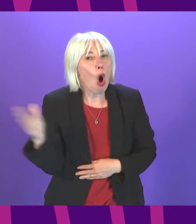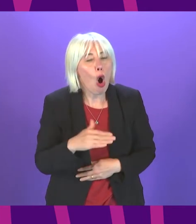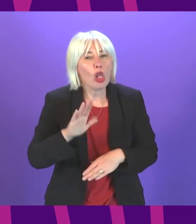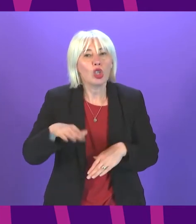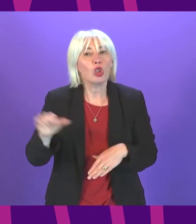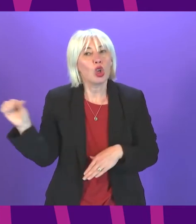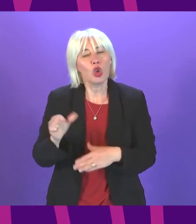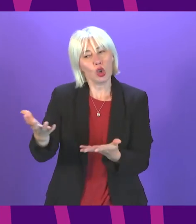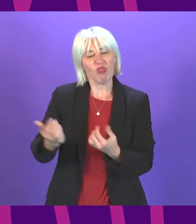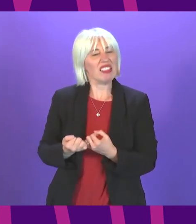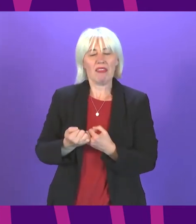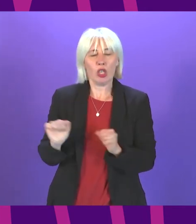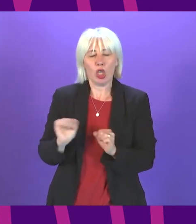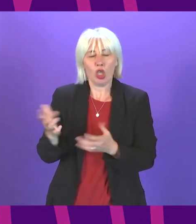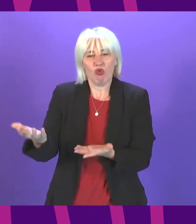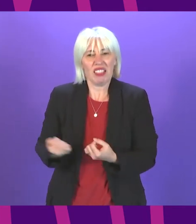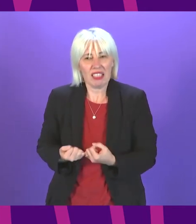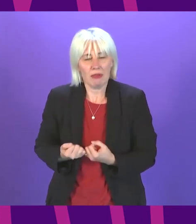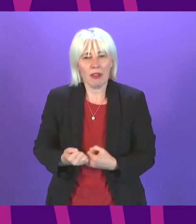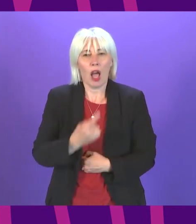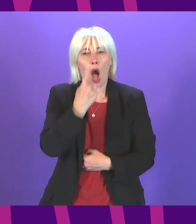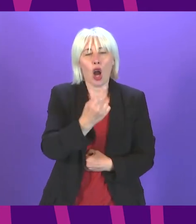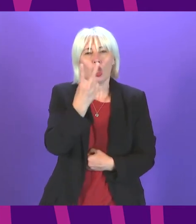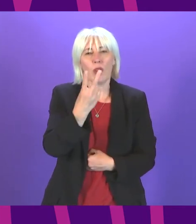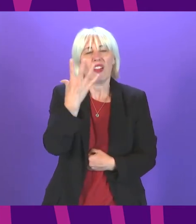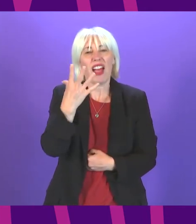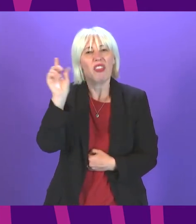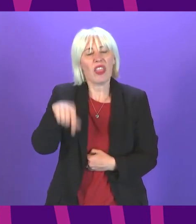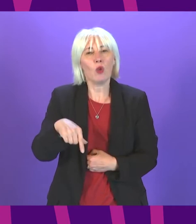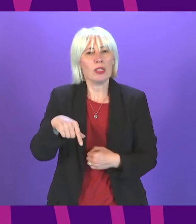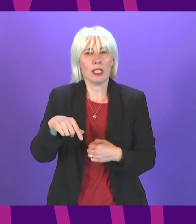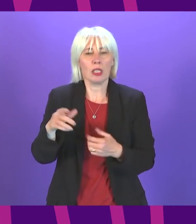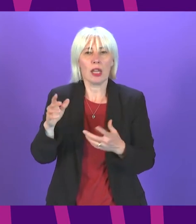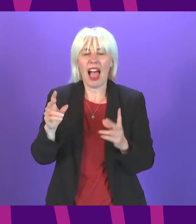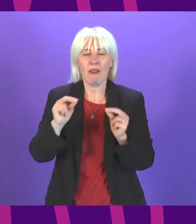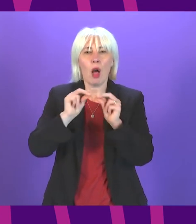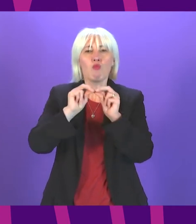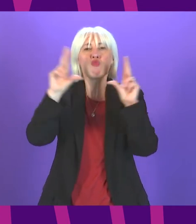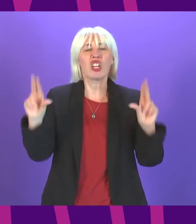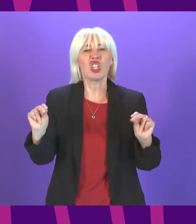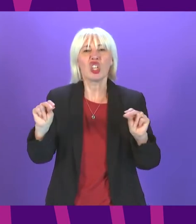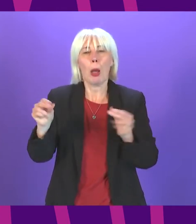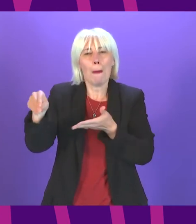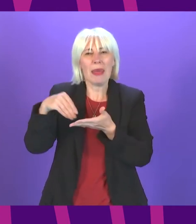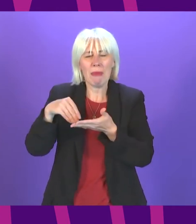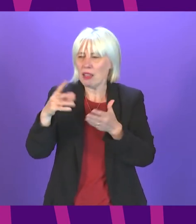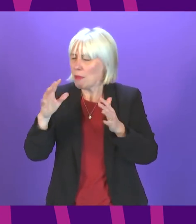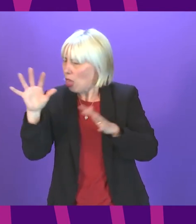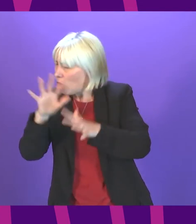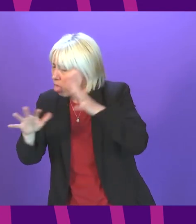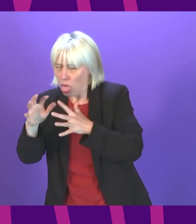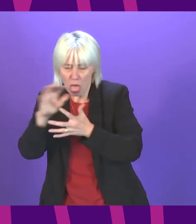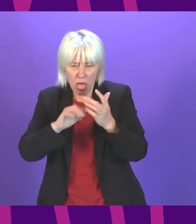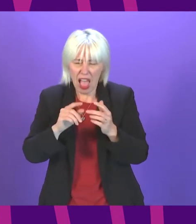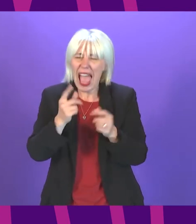it yet there are currently 125,000 children missing out on the Scottish government bridging payments as a result of discrepancy in the